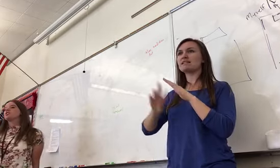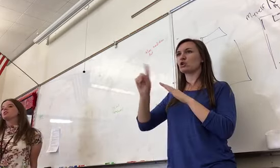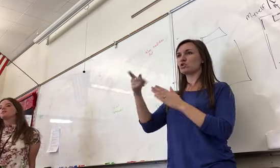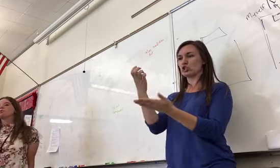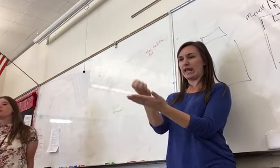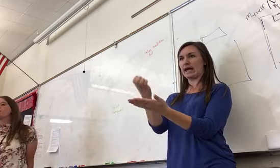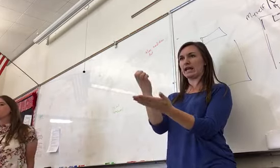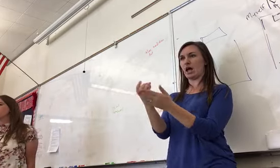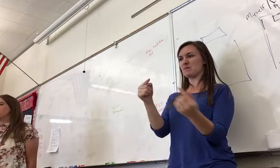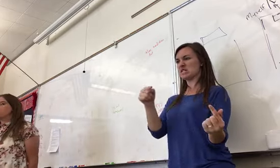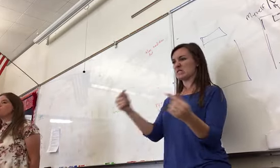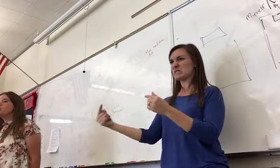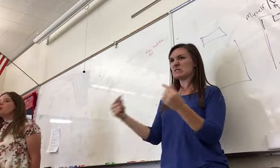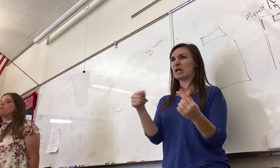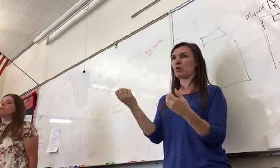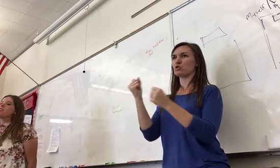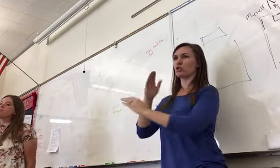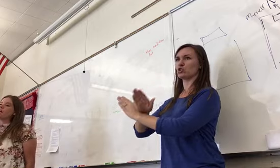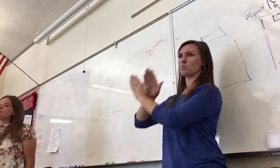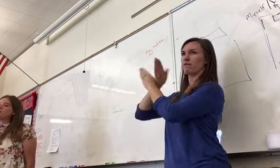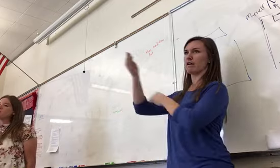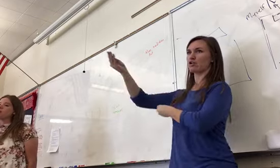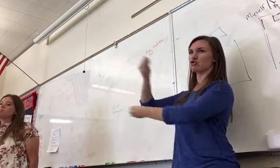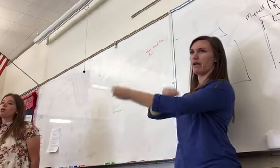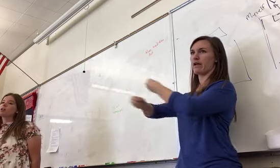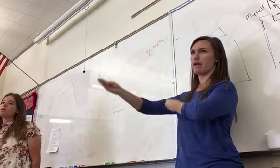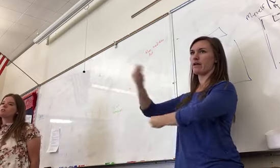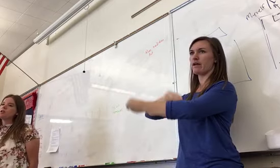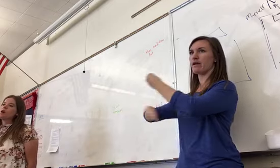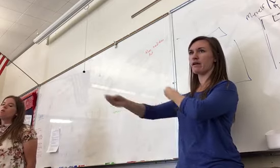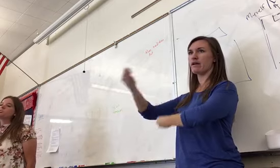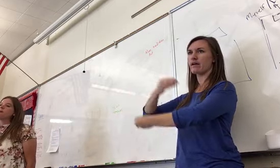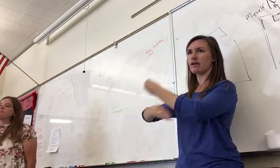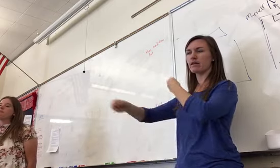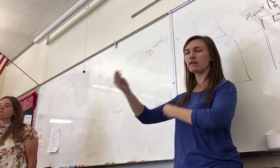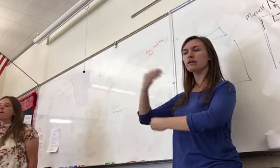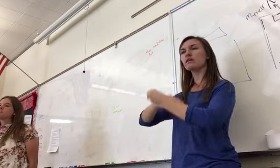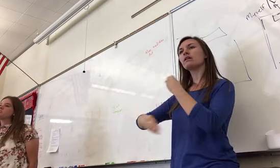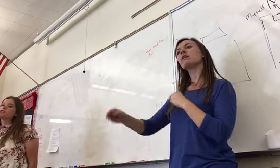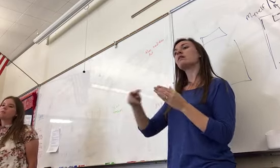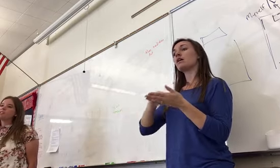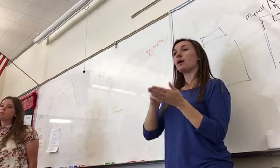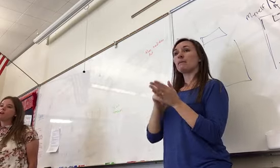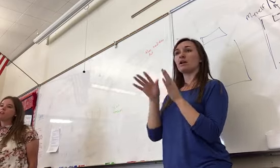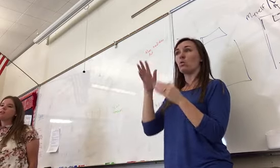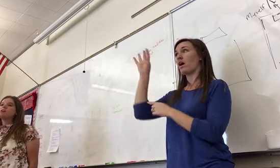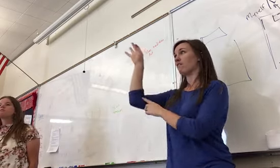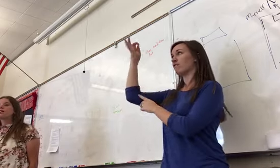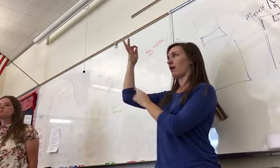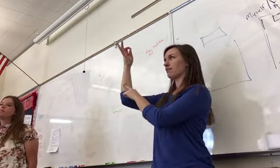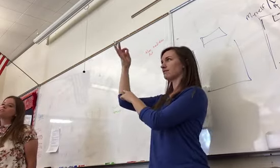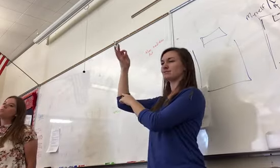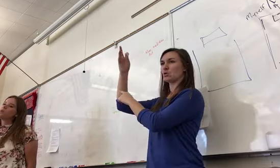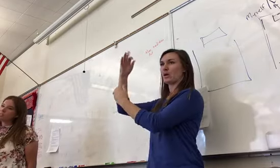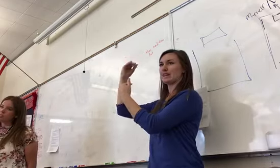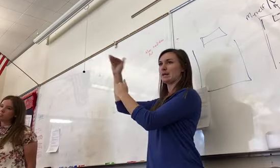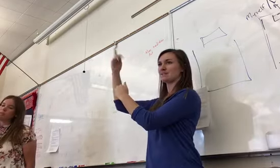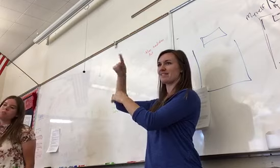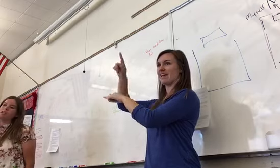each other from trading with other people. We created blockades called embargoes, which meant that France couldn't trade with anybody. France made it so we couldn't trade with